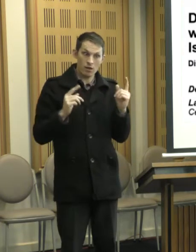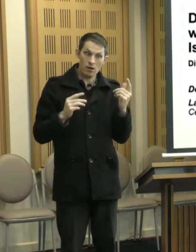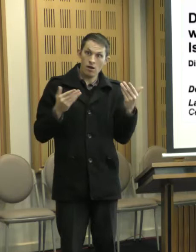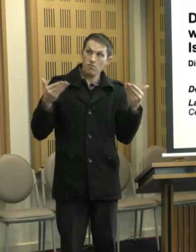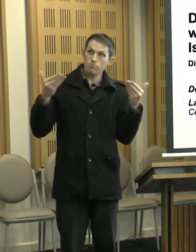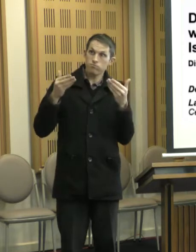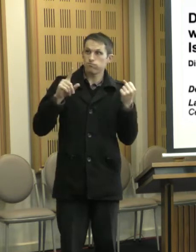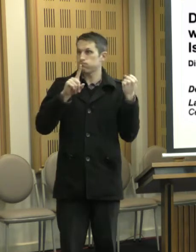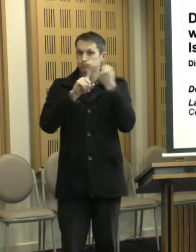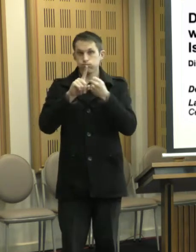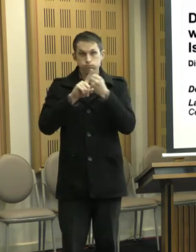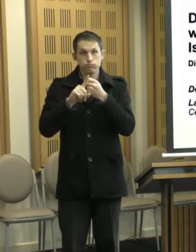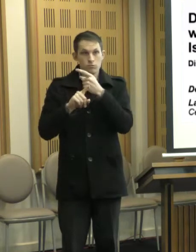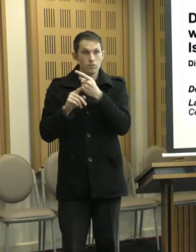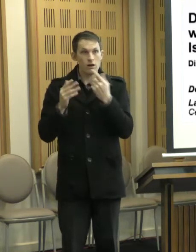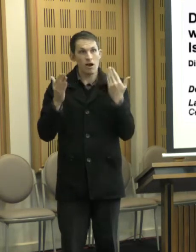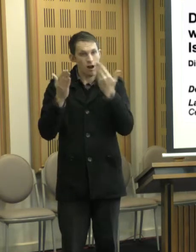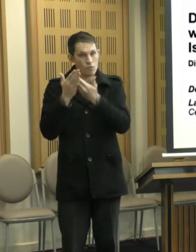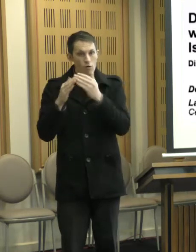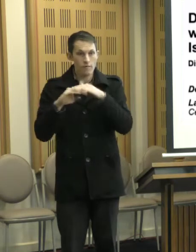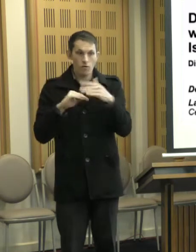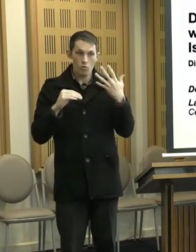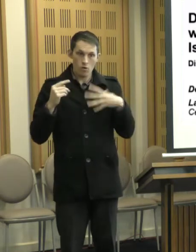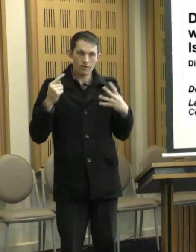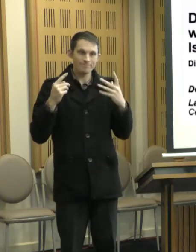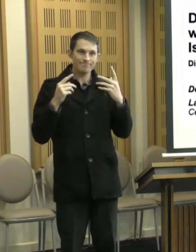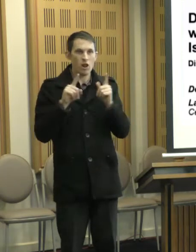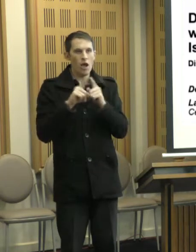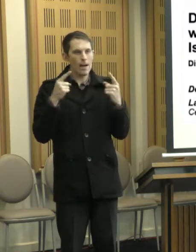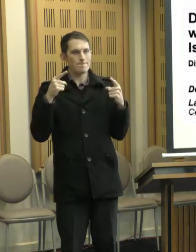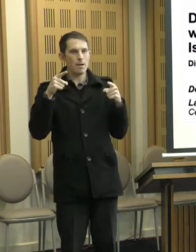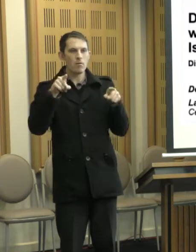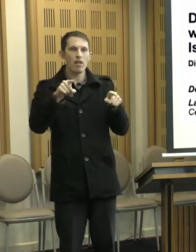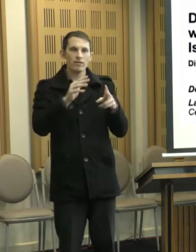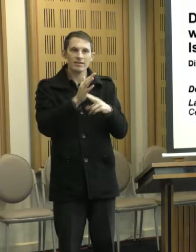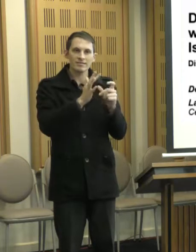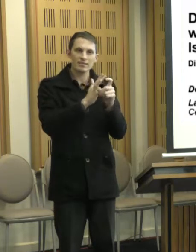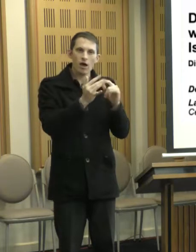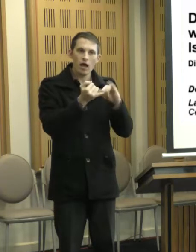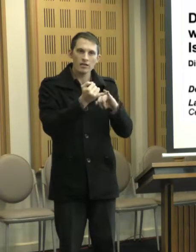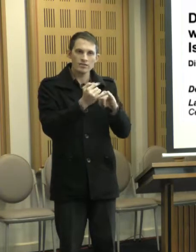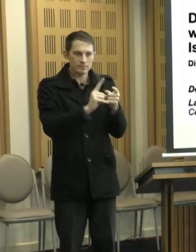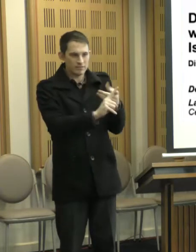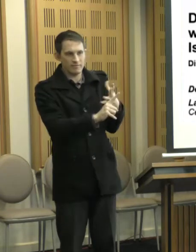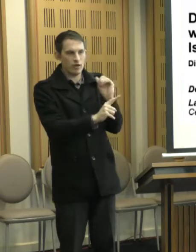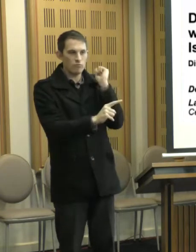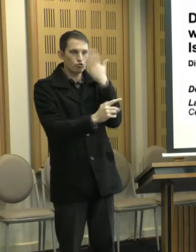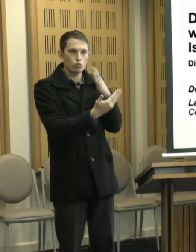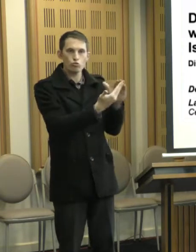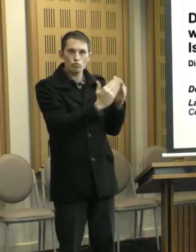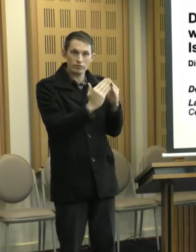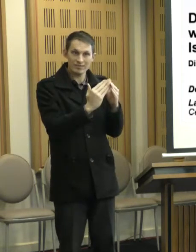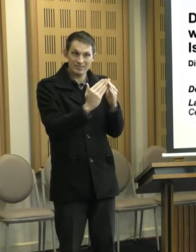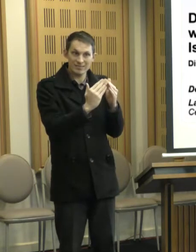um, a kind of parallel NDIS for Indigenous communities. And his focus